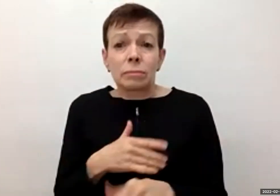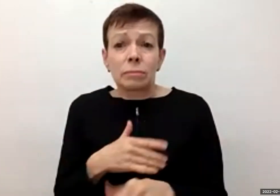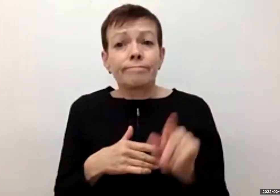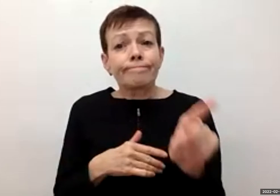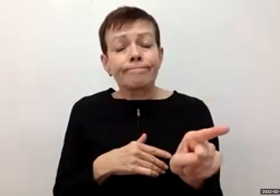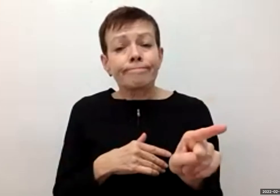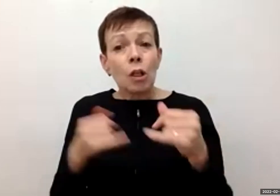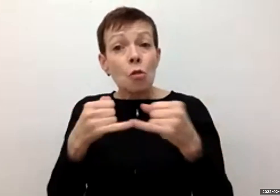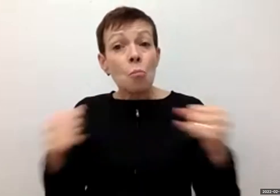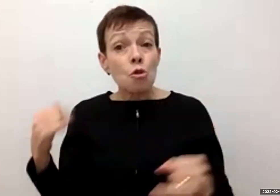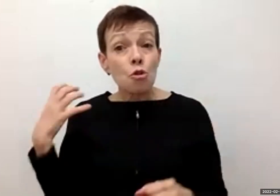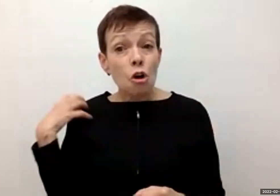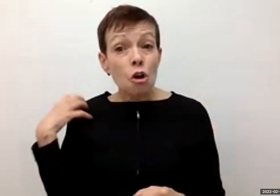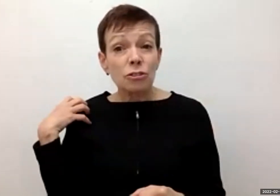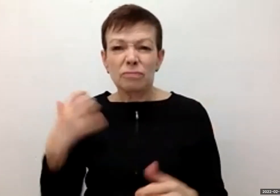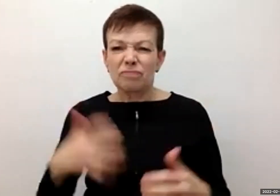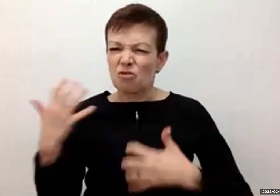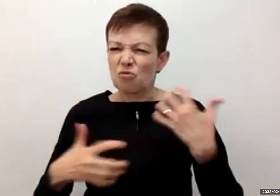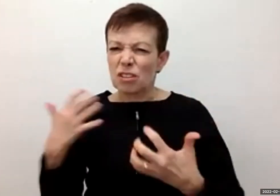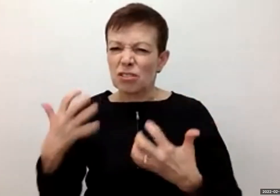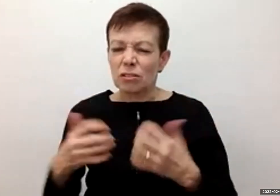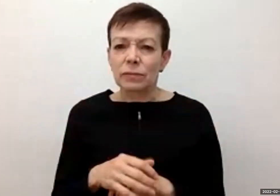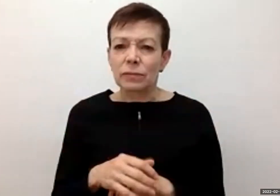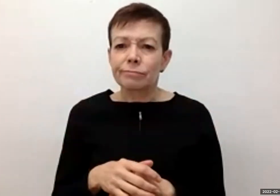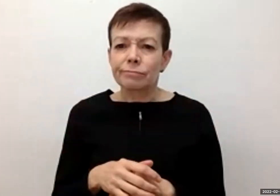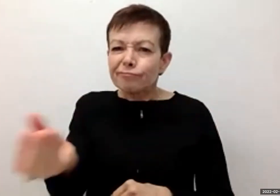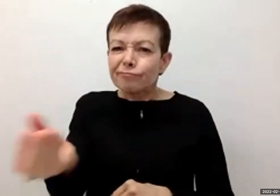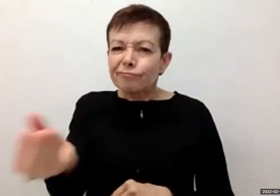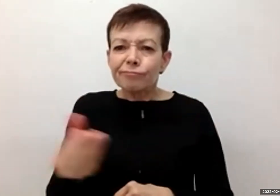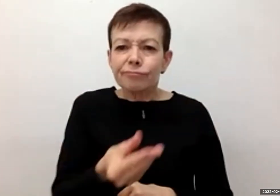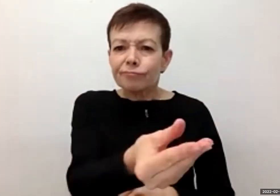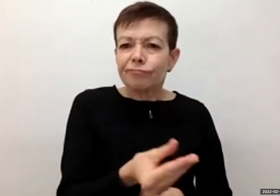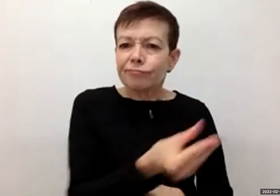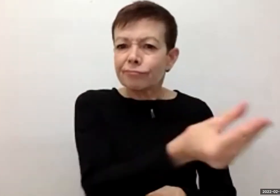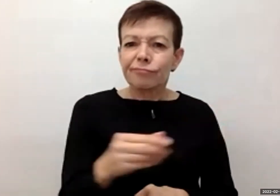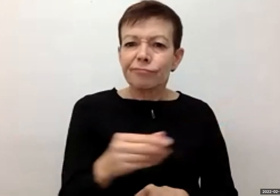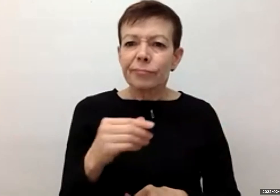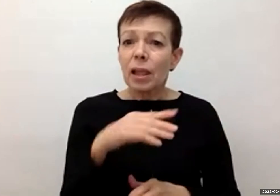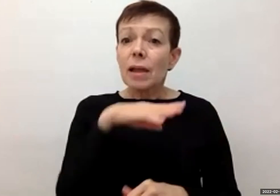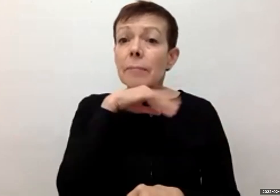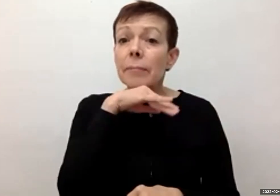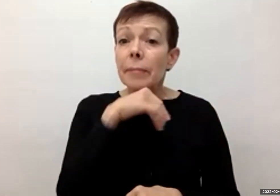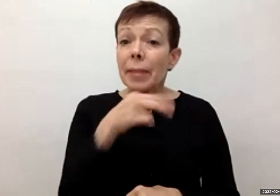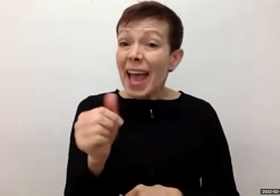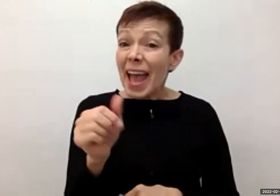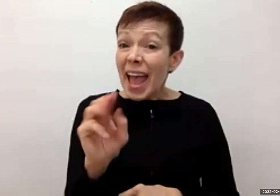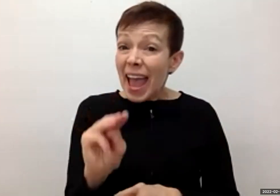They only provided us with ham sandwiches, but we couldn't eat ham. So we stayed hungry.